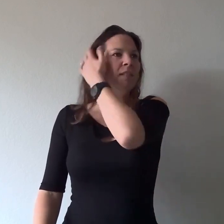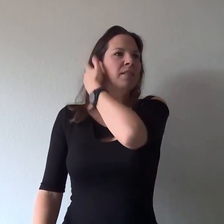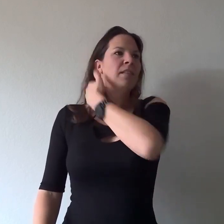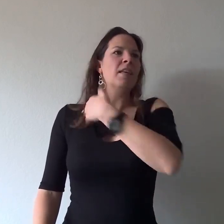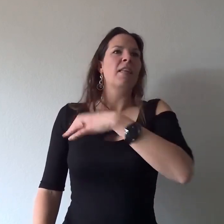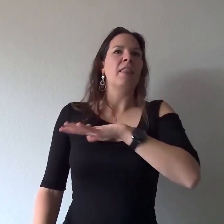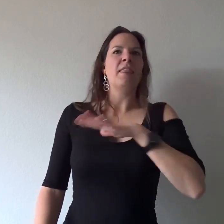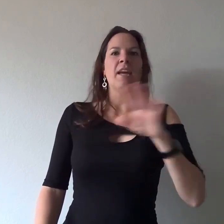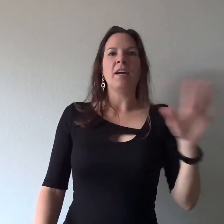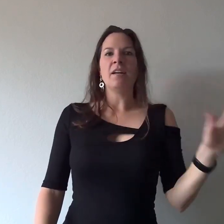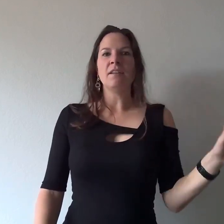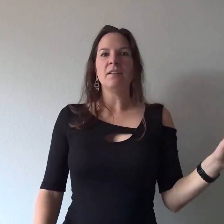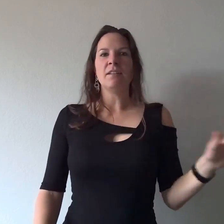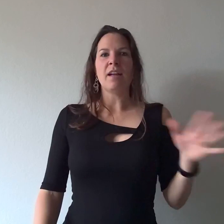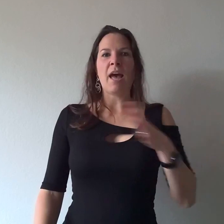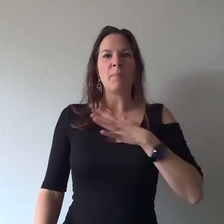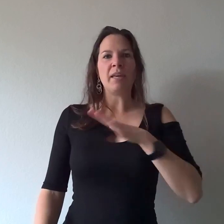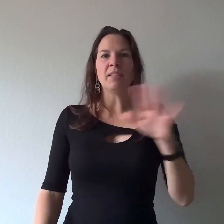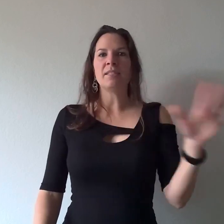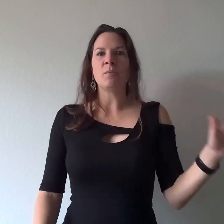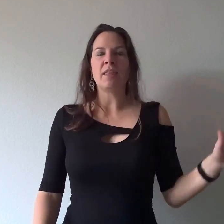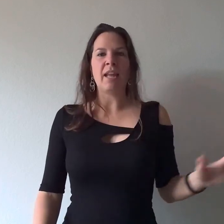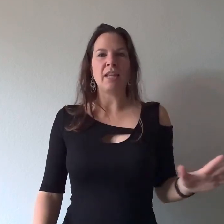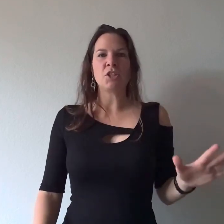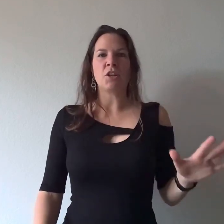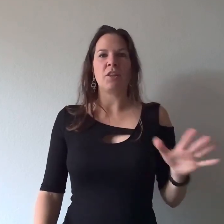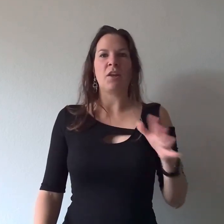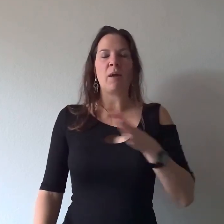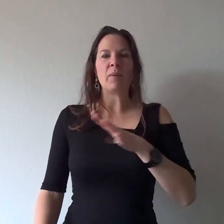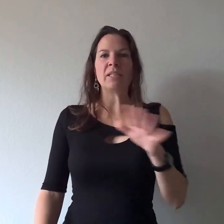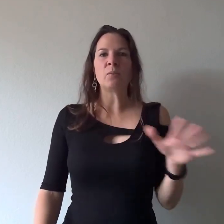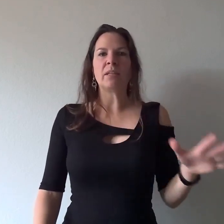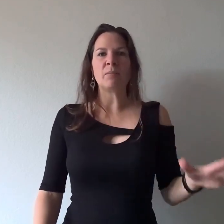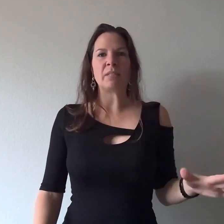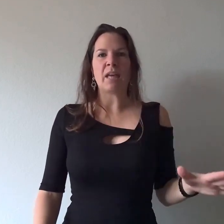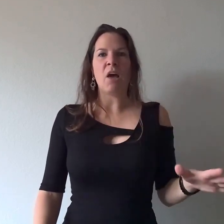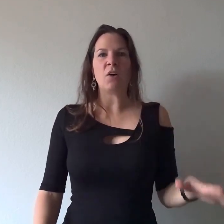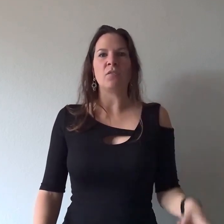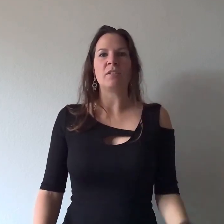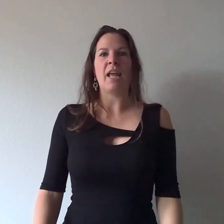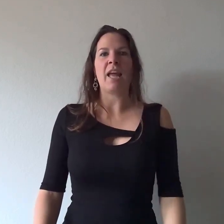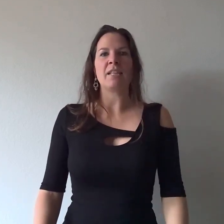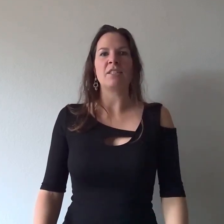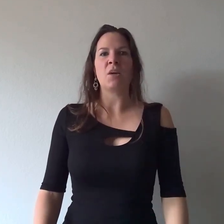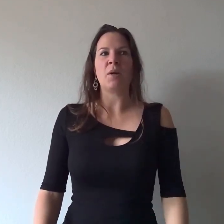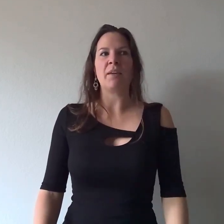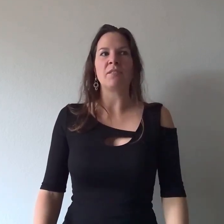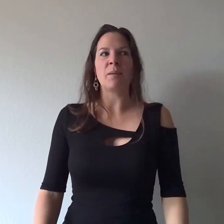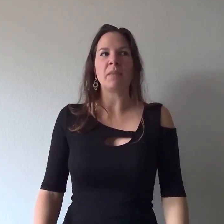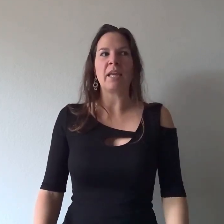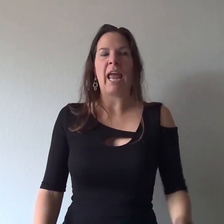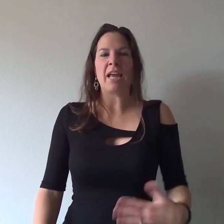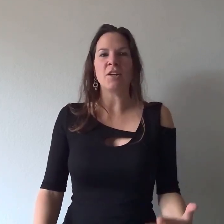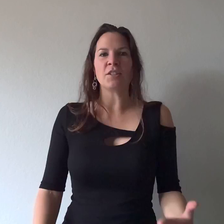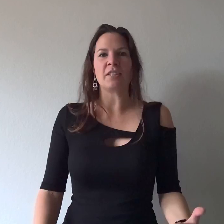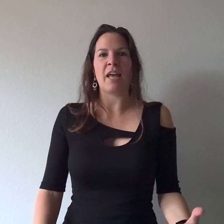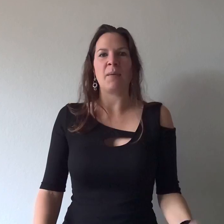they're at peace with nature they're at peace with themselves and so if something angers them